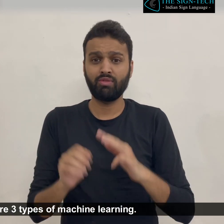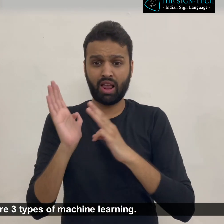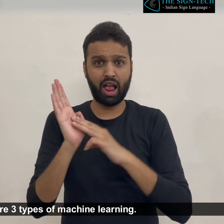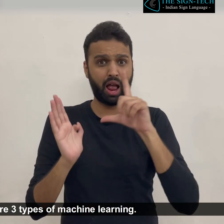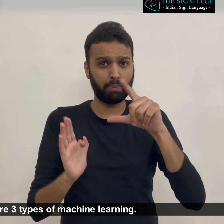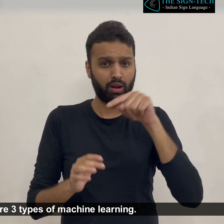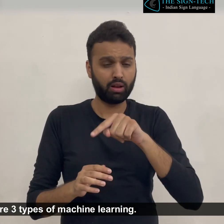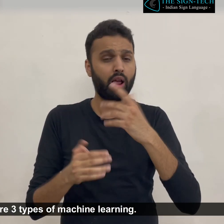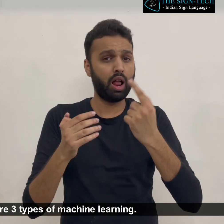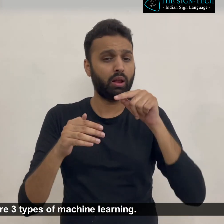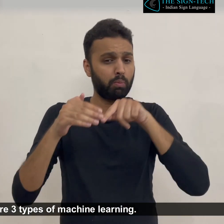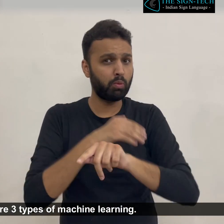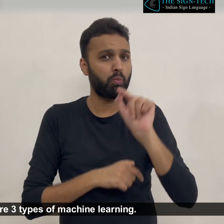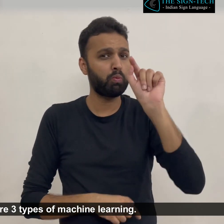There are three types of Machine Learning.